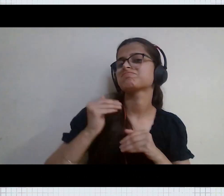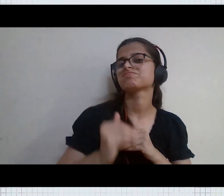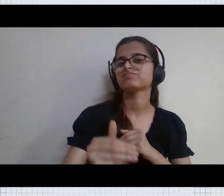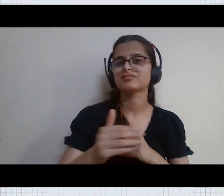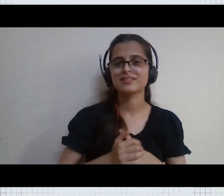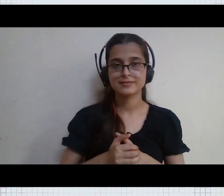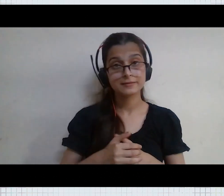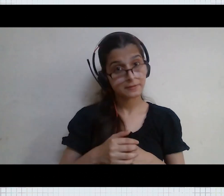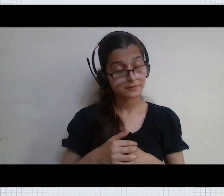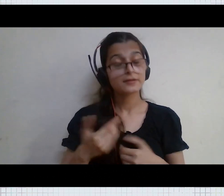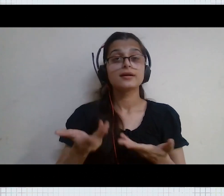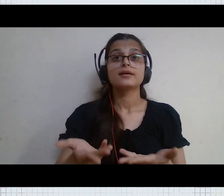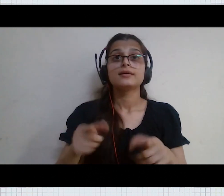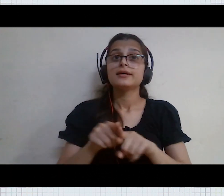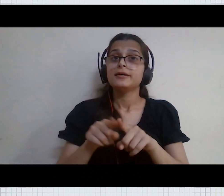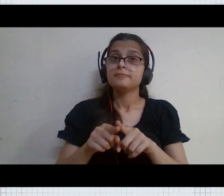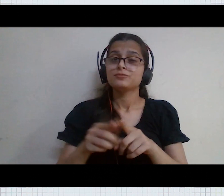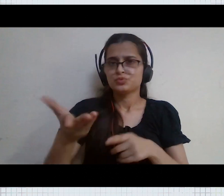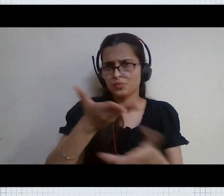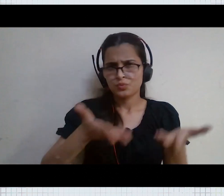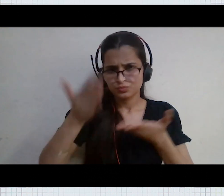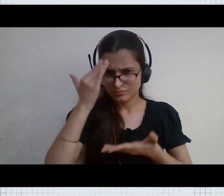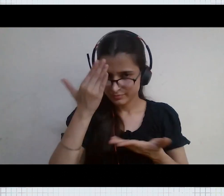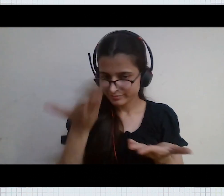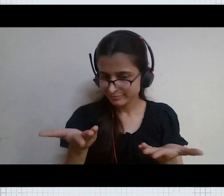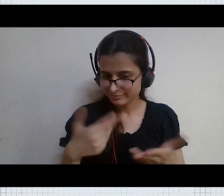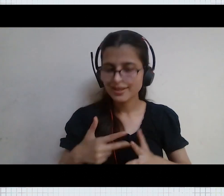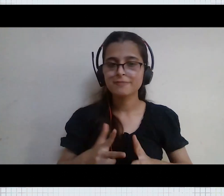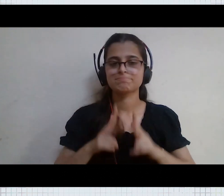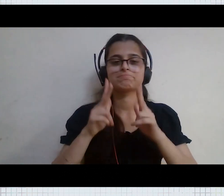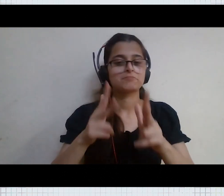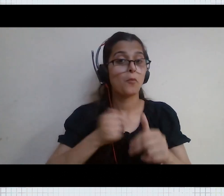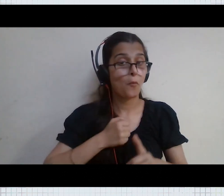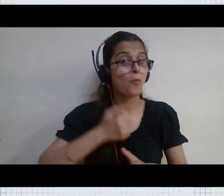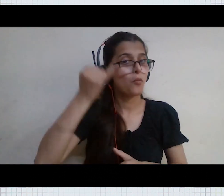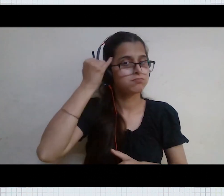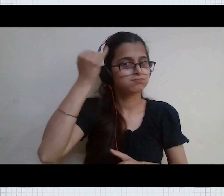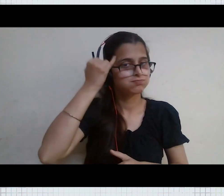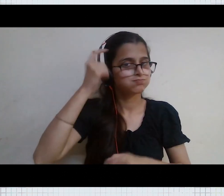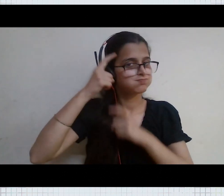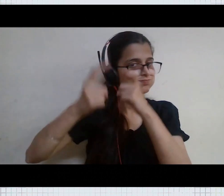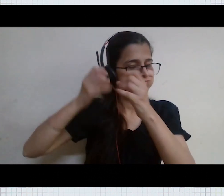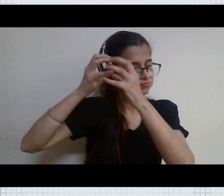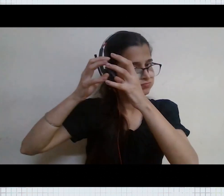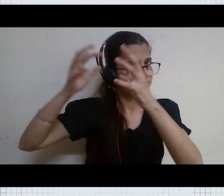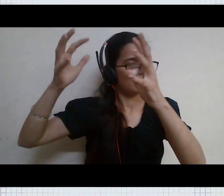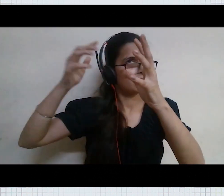so that is my you know whatever i could share from my thoughts